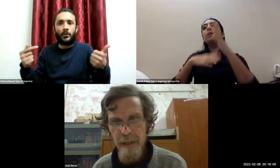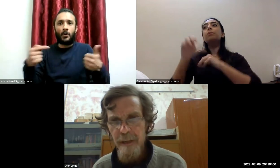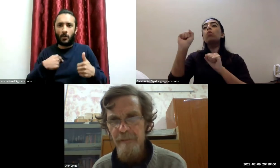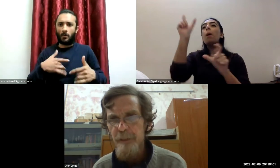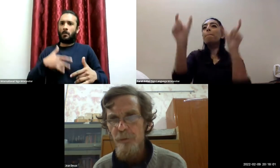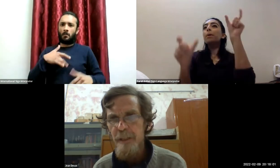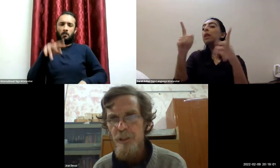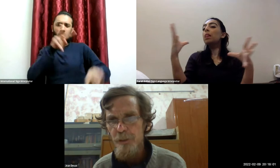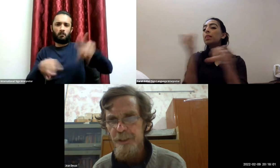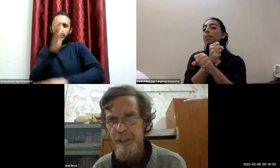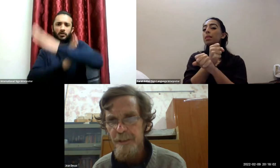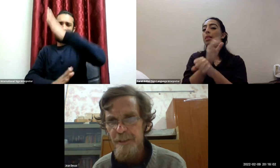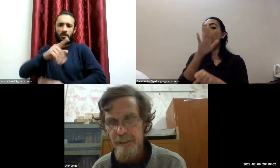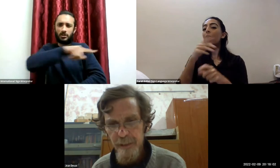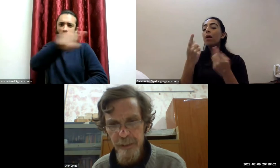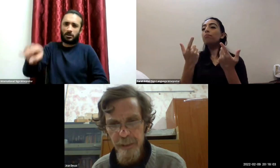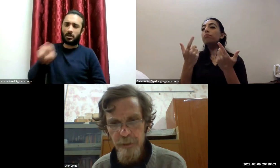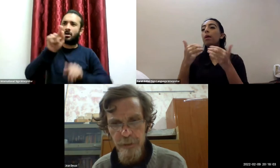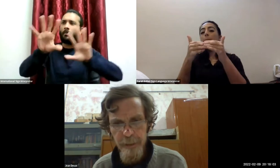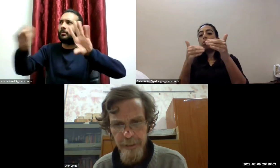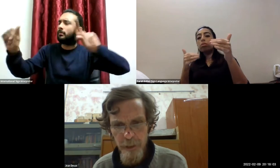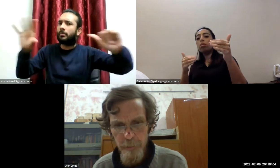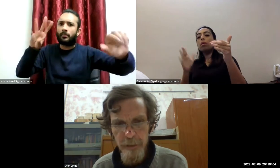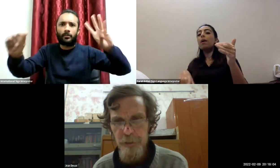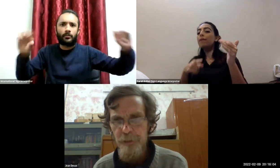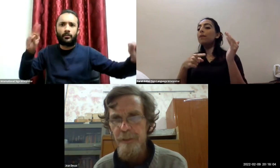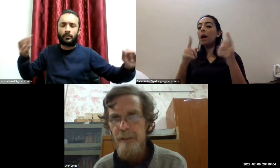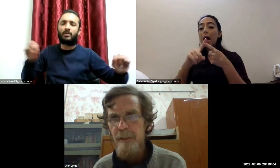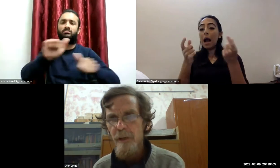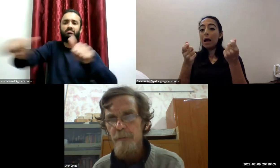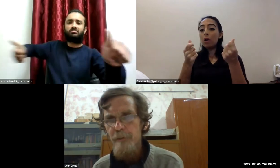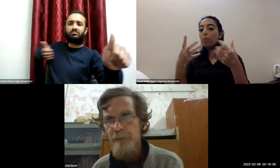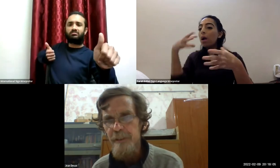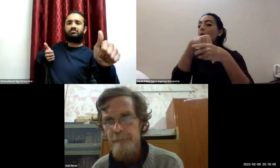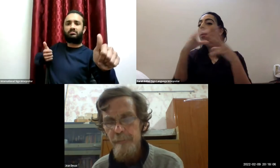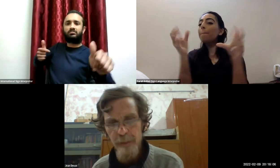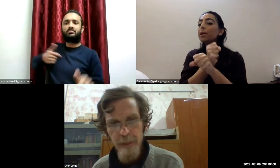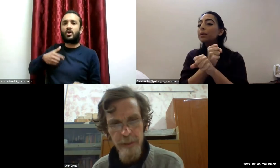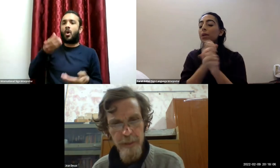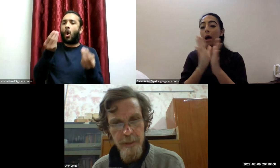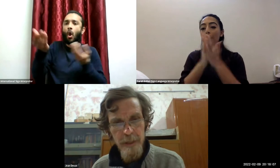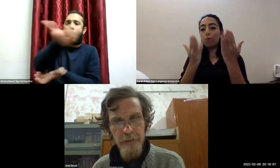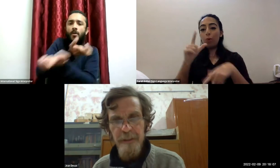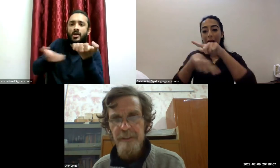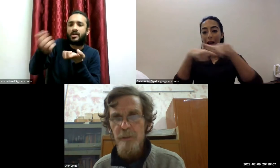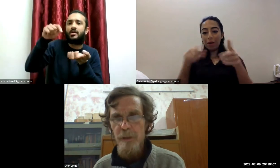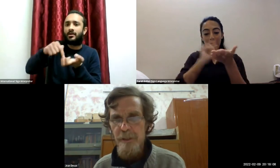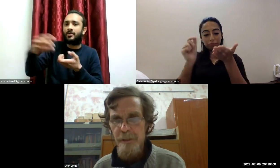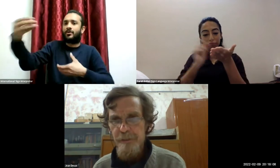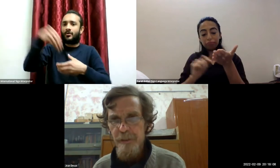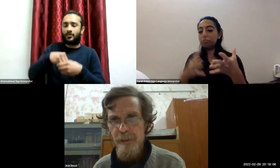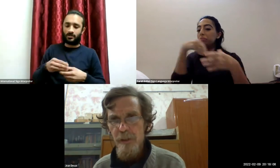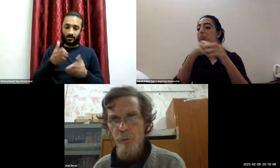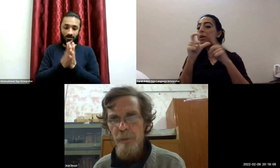have been really short-changed in the economic literature on poverty things get